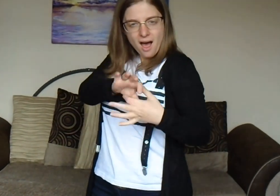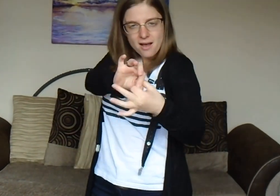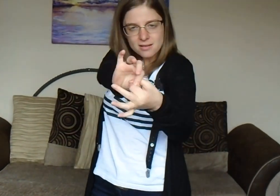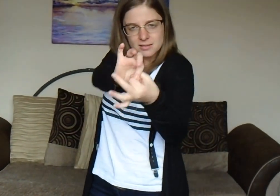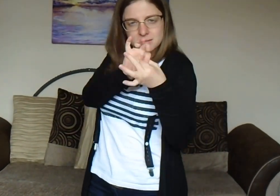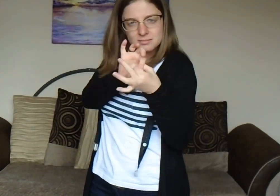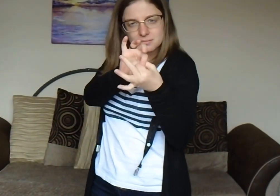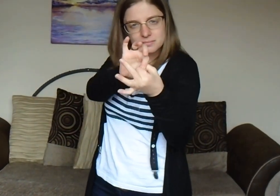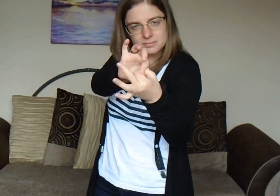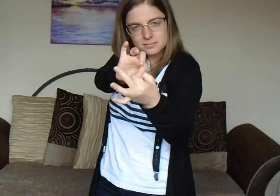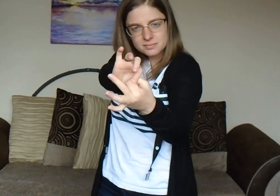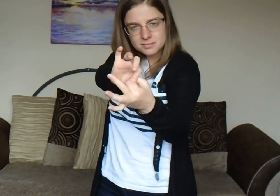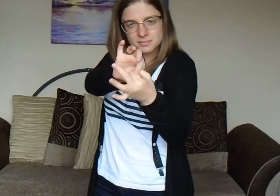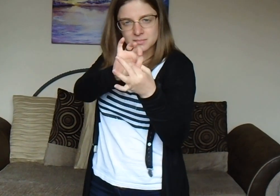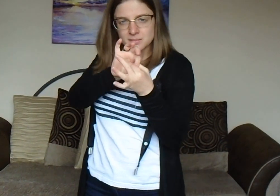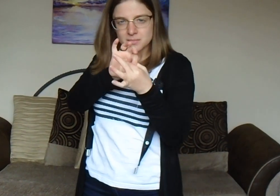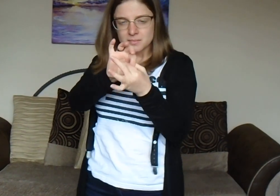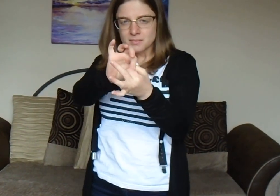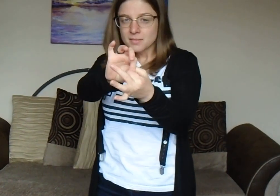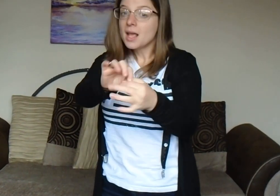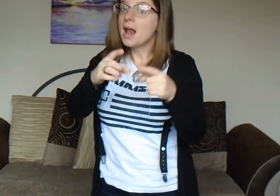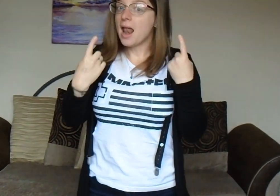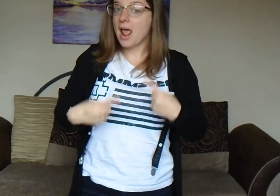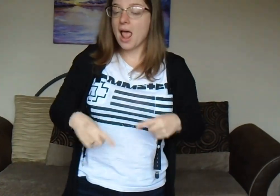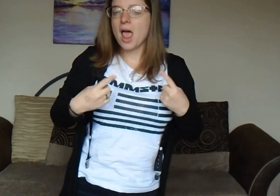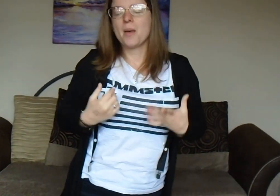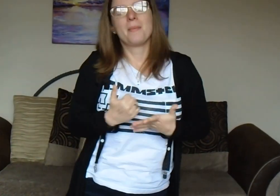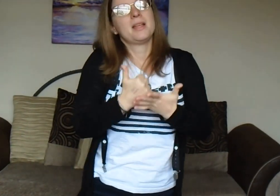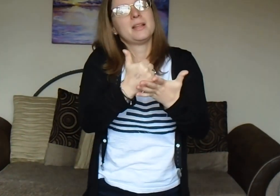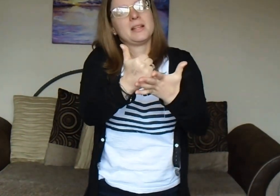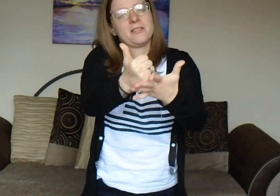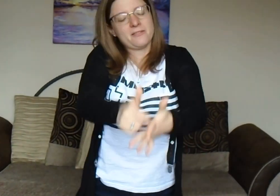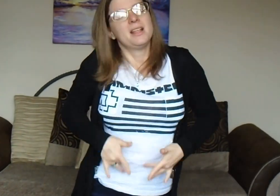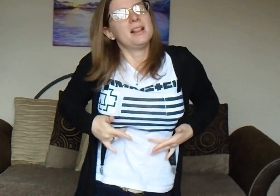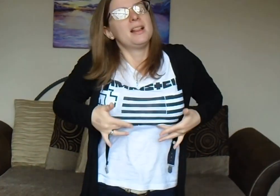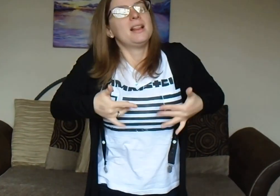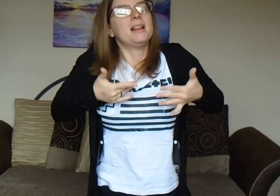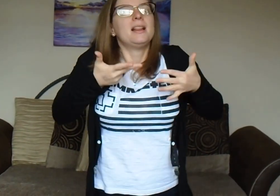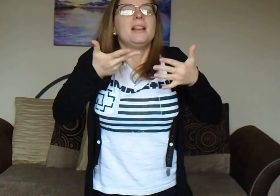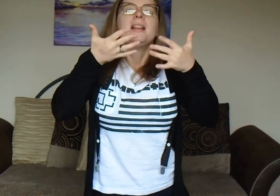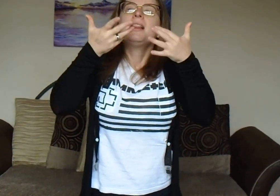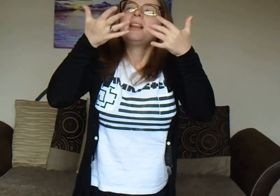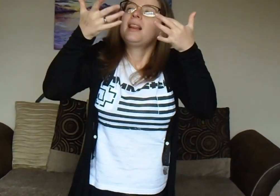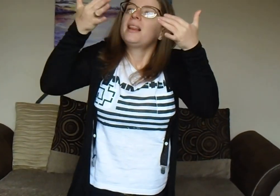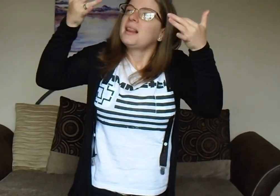Let me have it feel